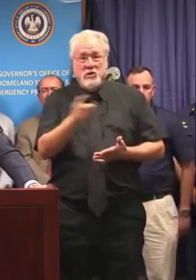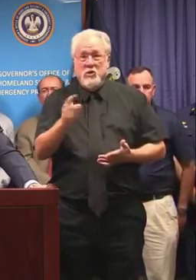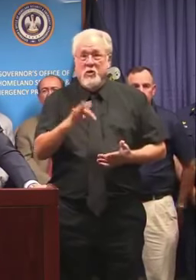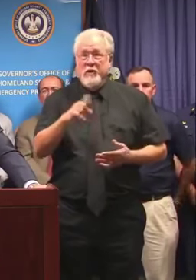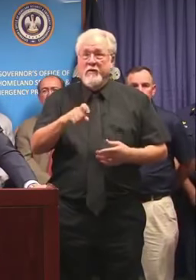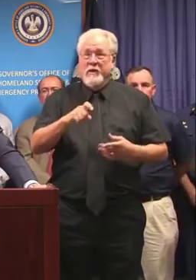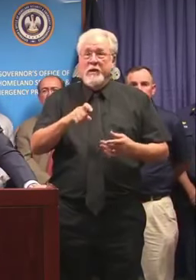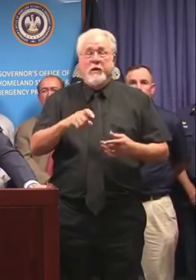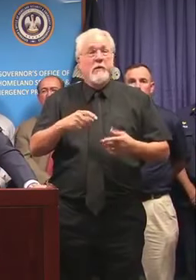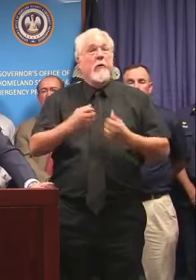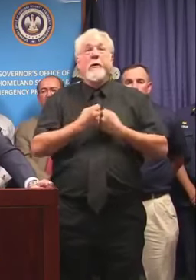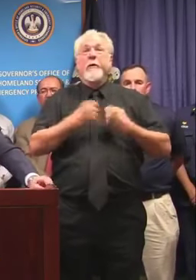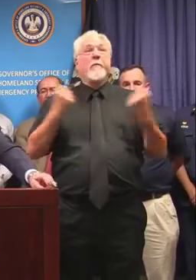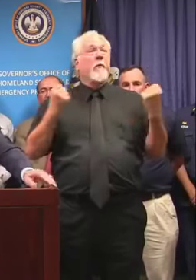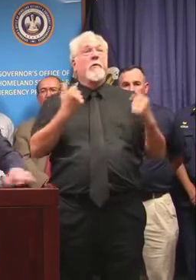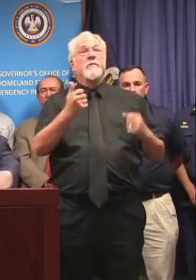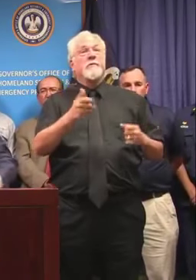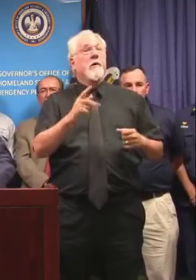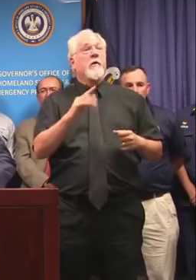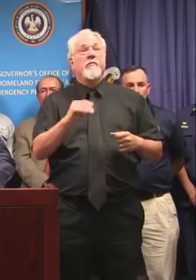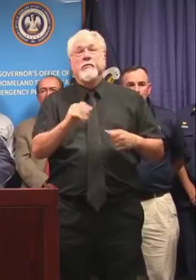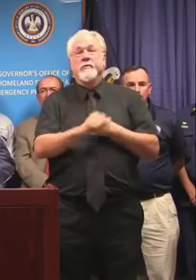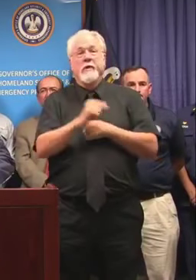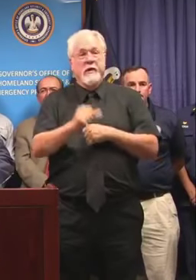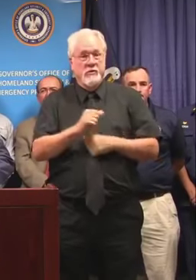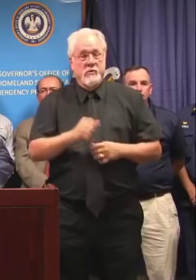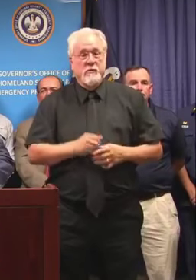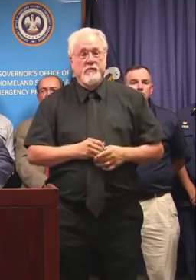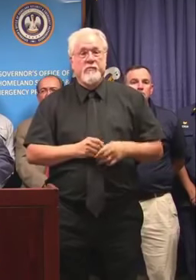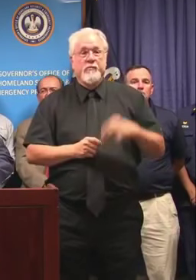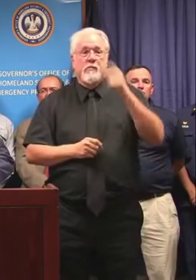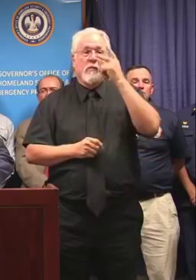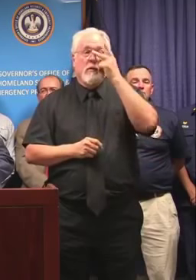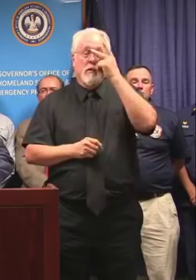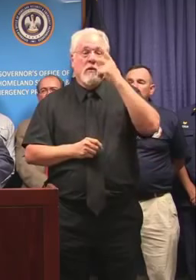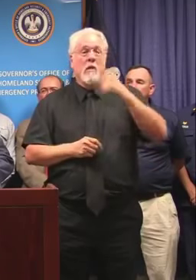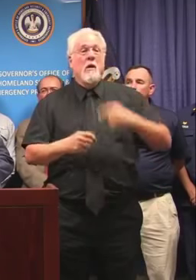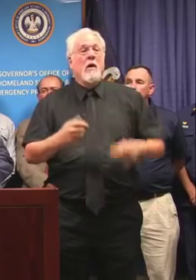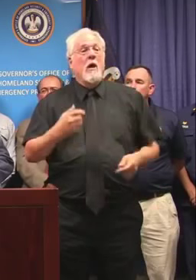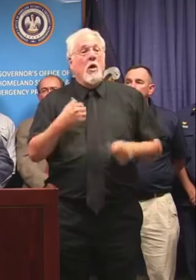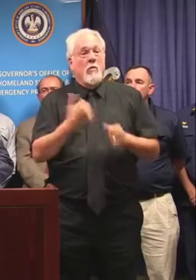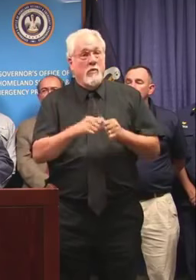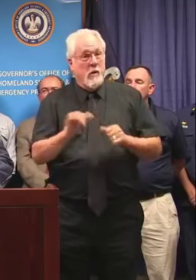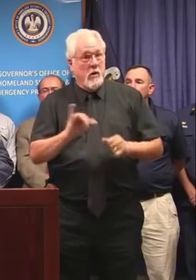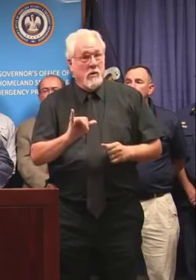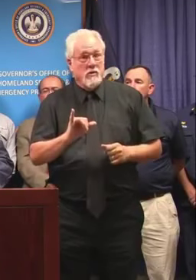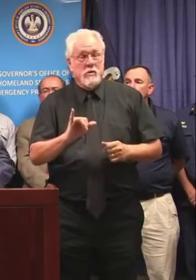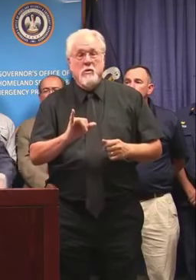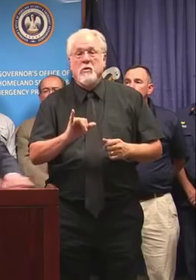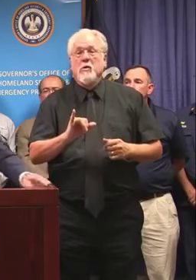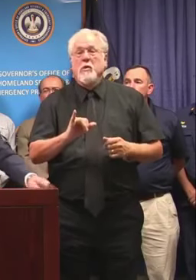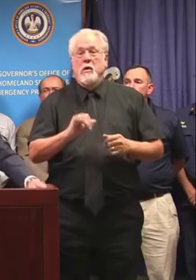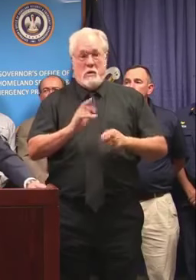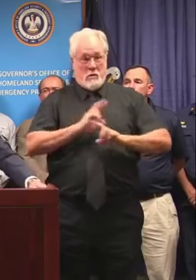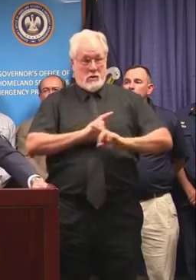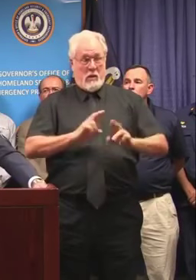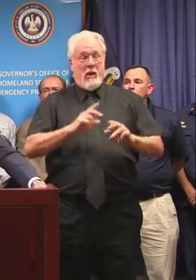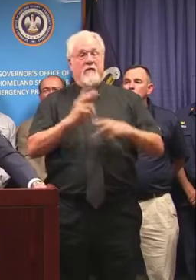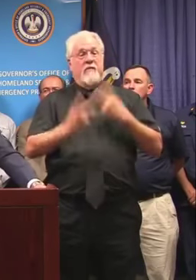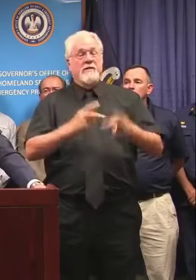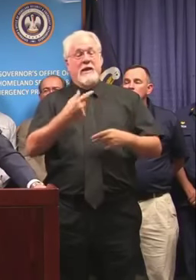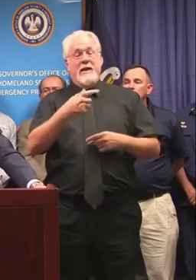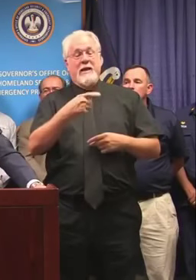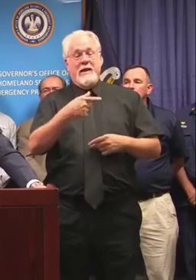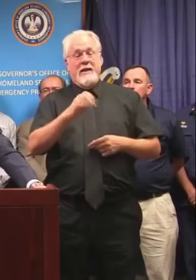you needlessly expose yourself to danger. I would remind you also to visit getagainplan.org for